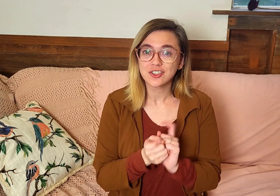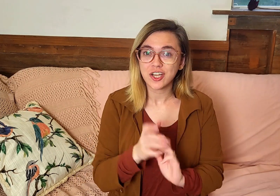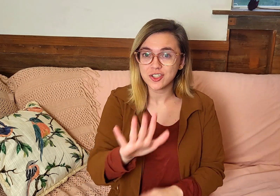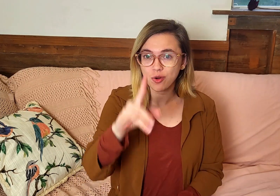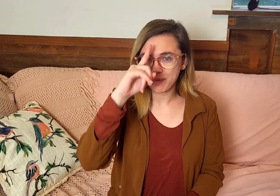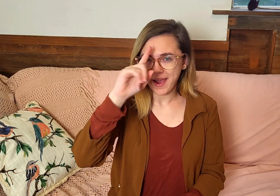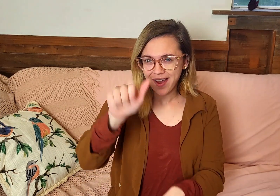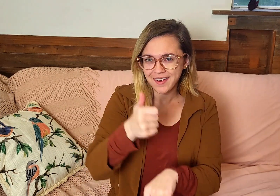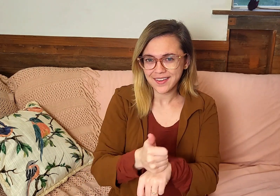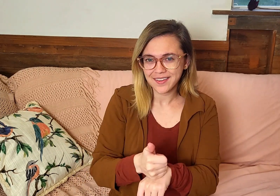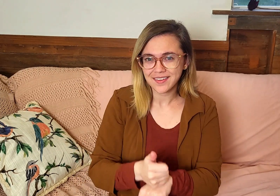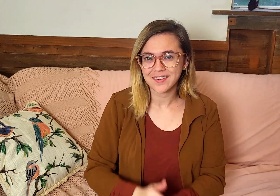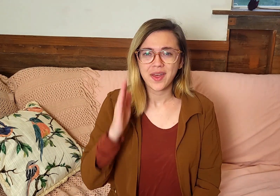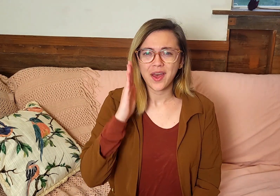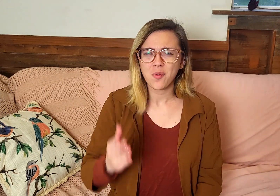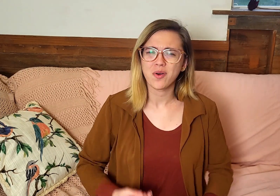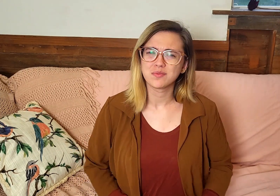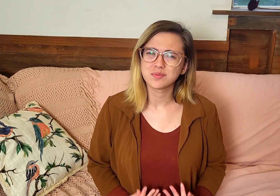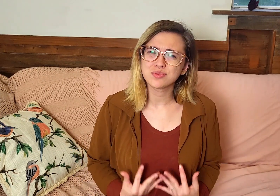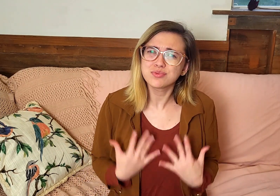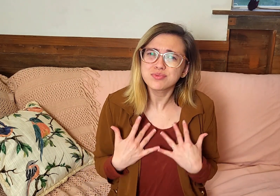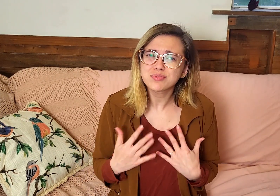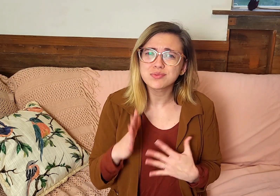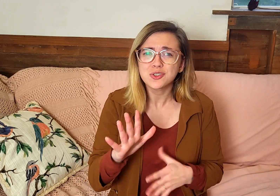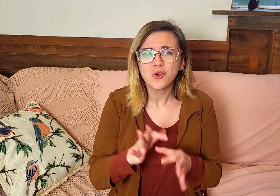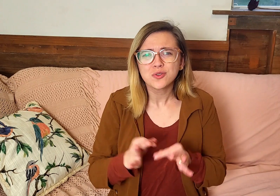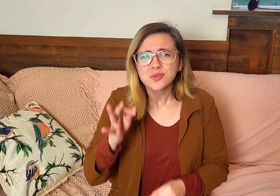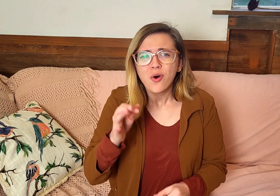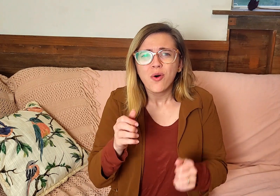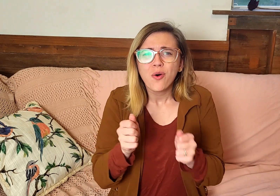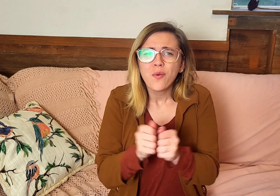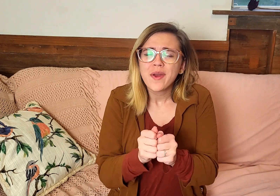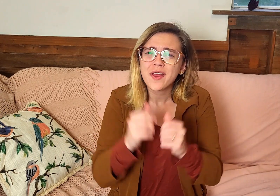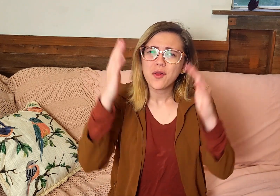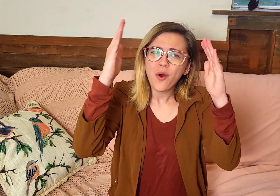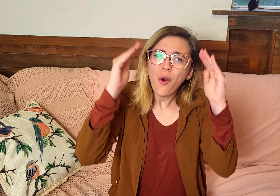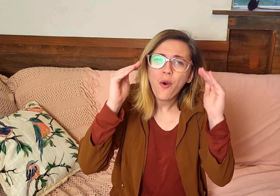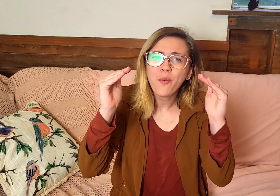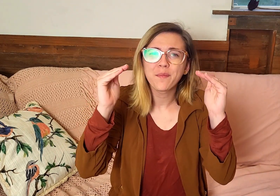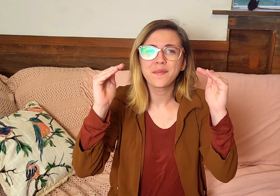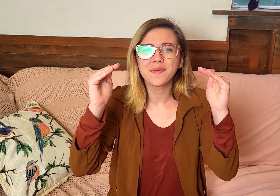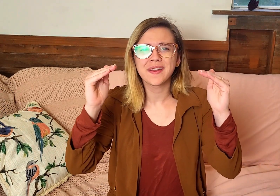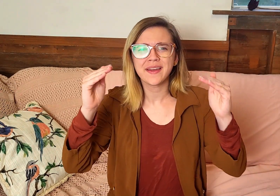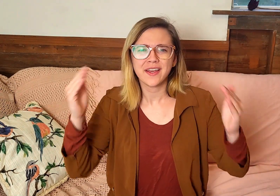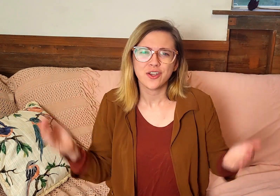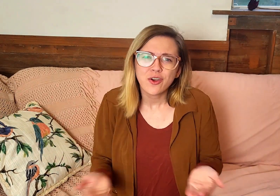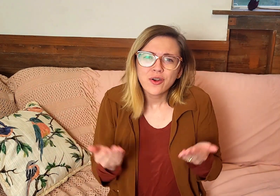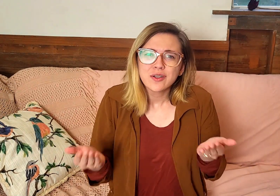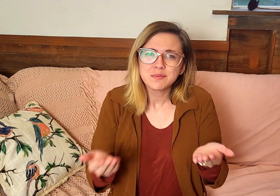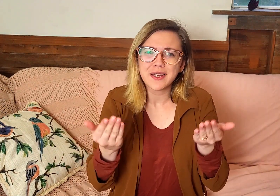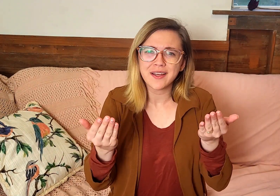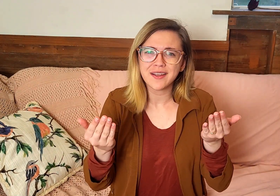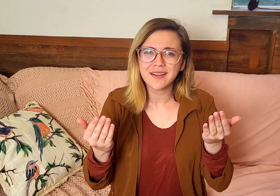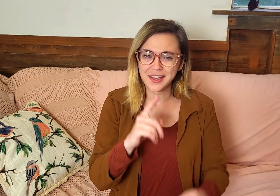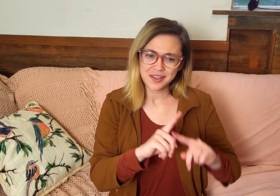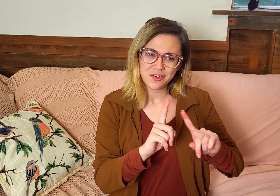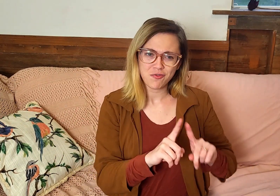life, transform your mindset, and allow your soul to be inspired with hope and encouragements.